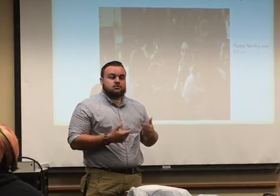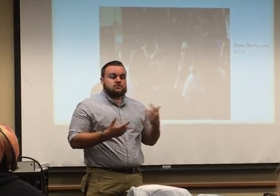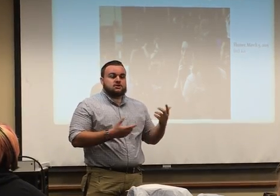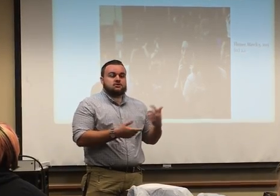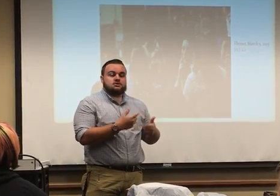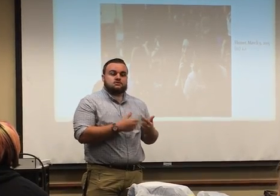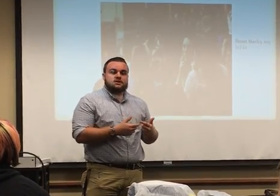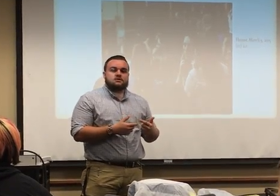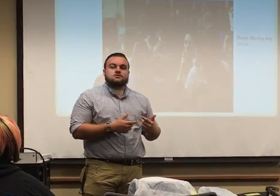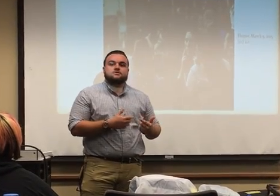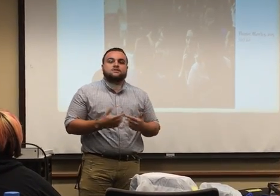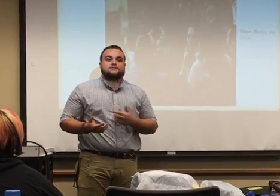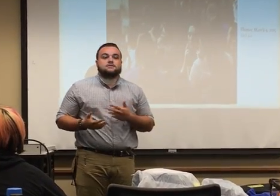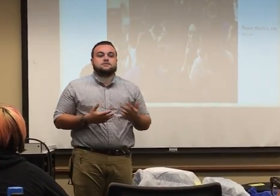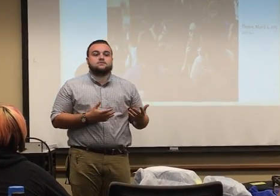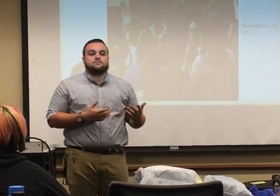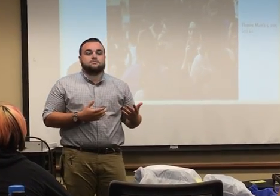someone who's hearing in no sign language and translates to them.